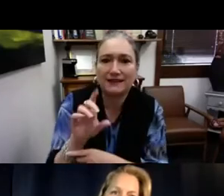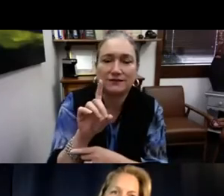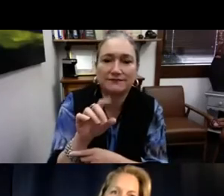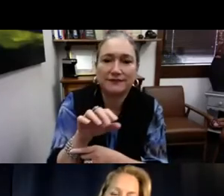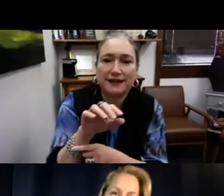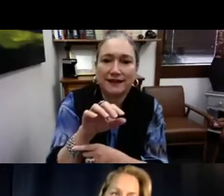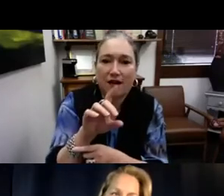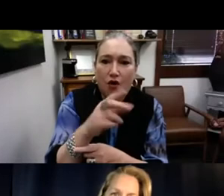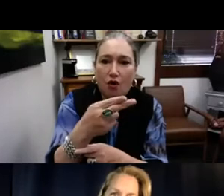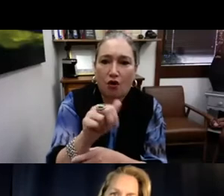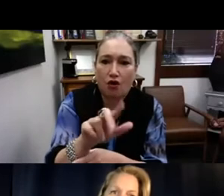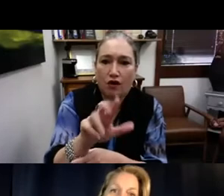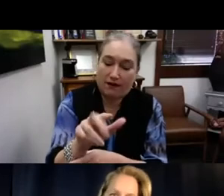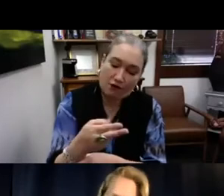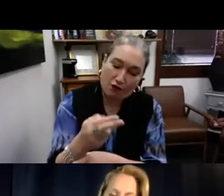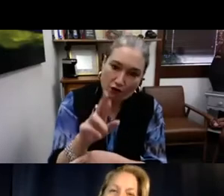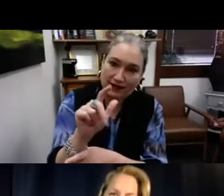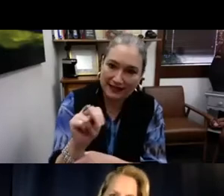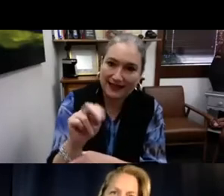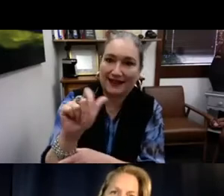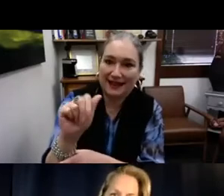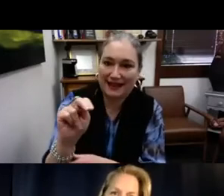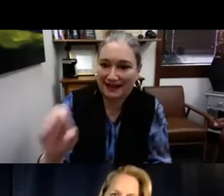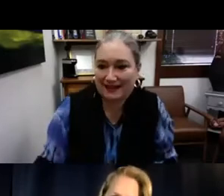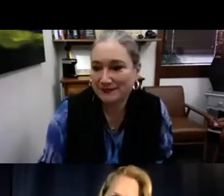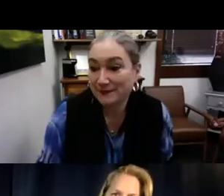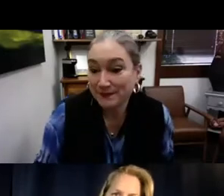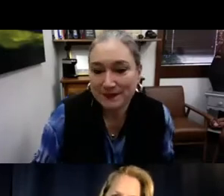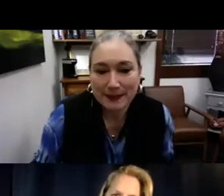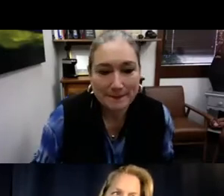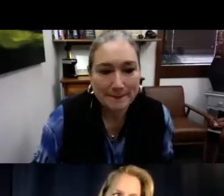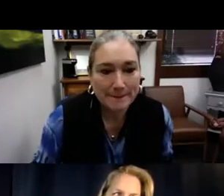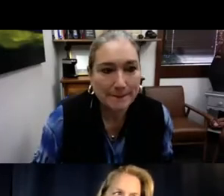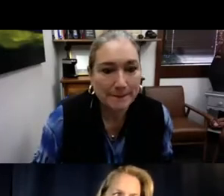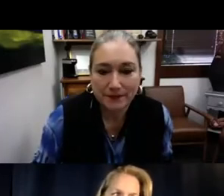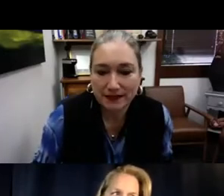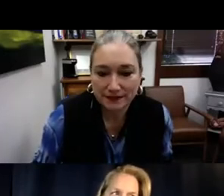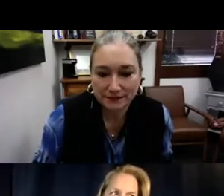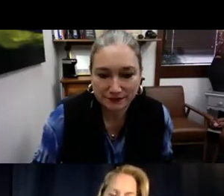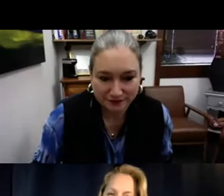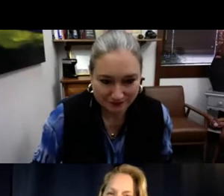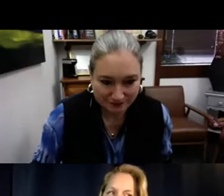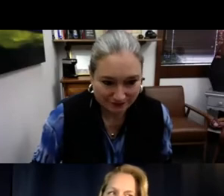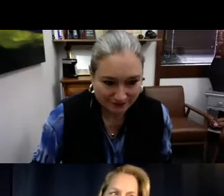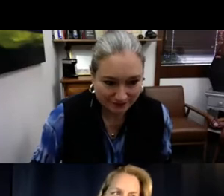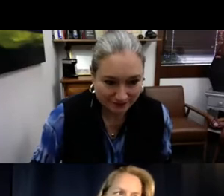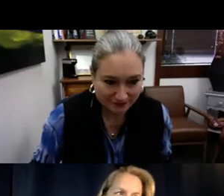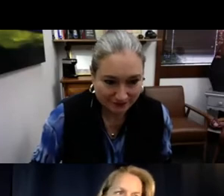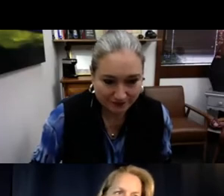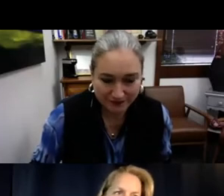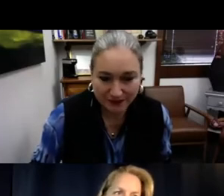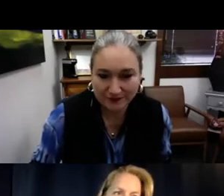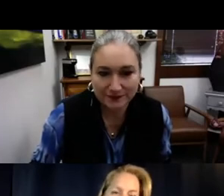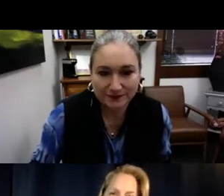So Mask of Benevolence was a book by Harlan Lane, and that's where we came up with the systematic audism